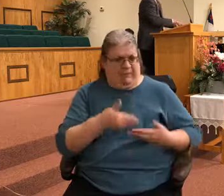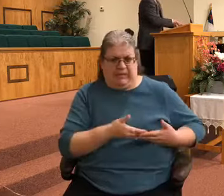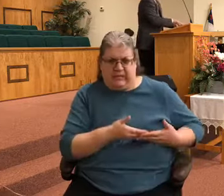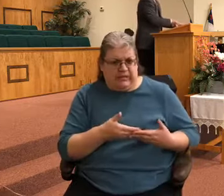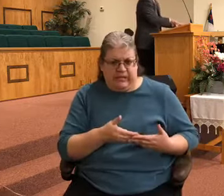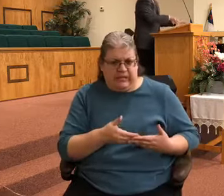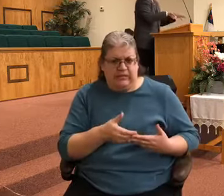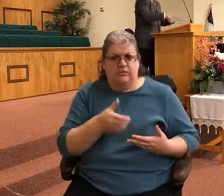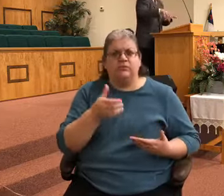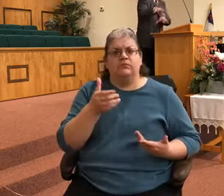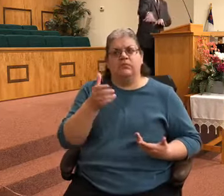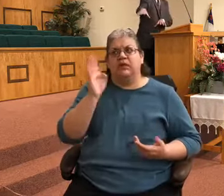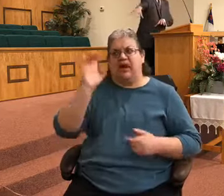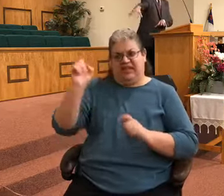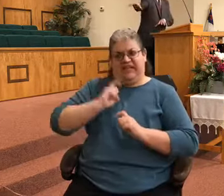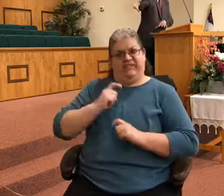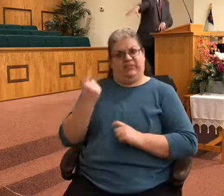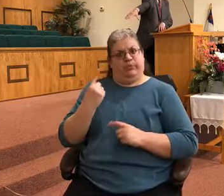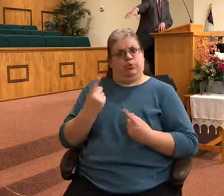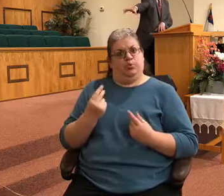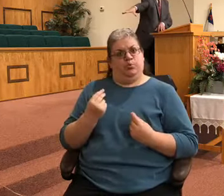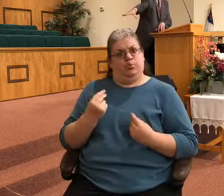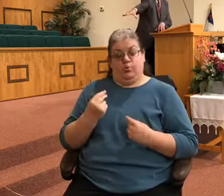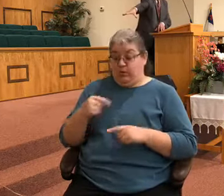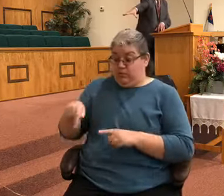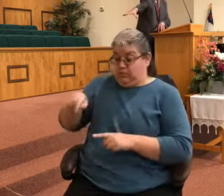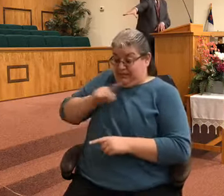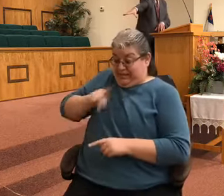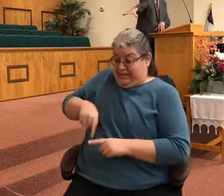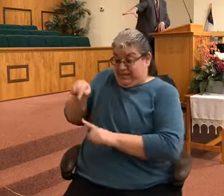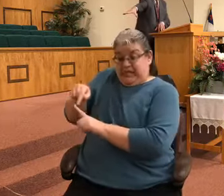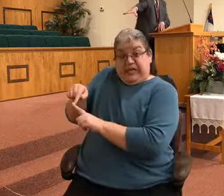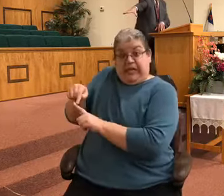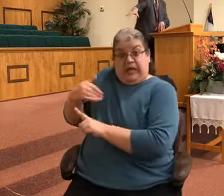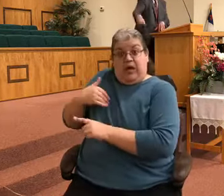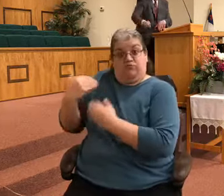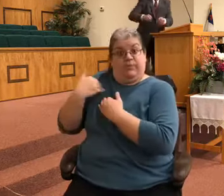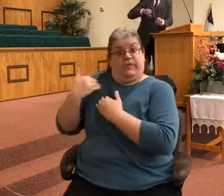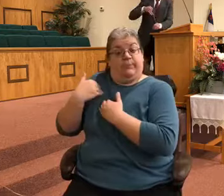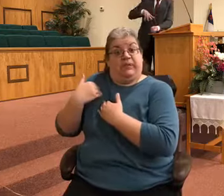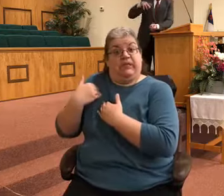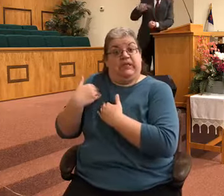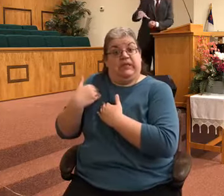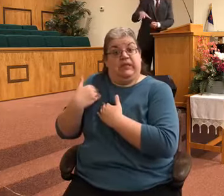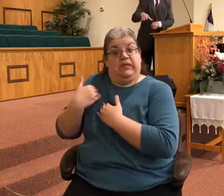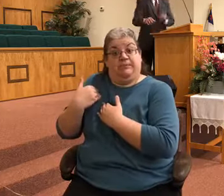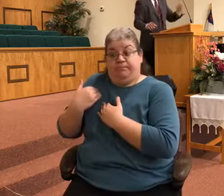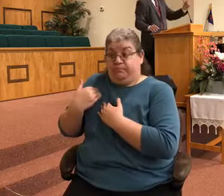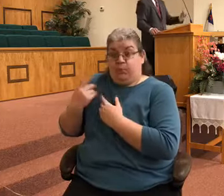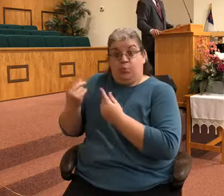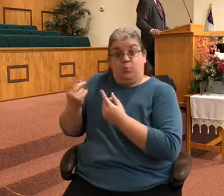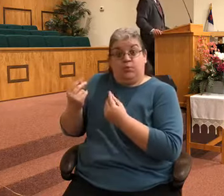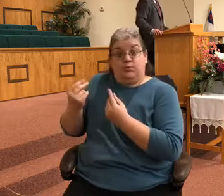responsibility. His role in the deliverance, so to speak, was to smite the ground. Now that's interesting.